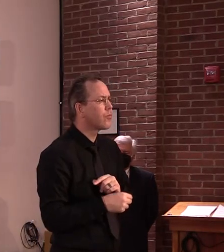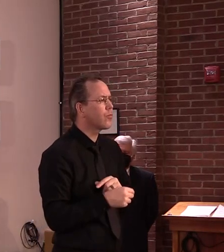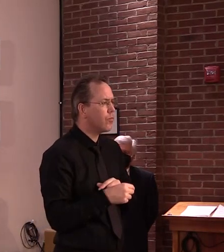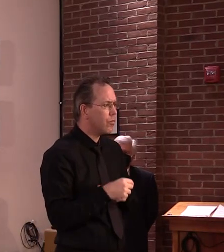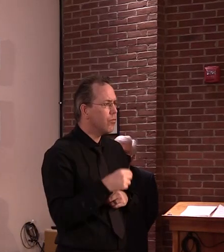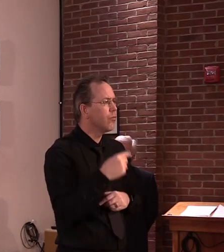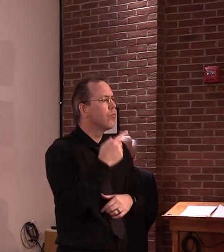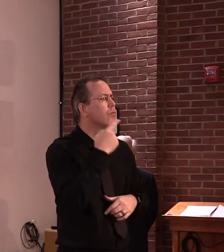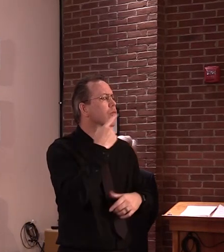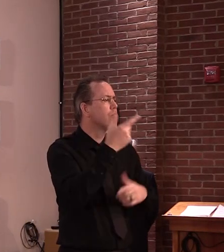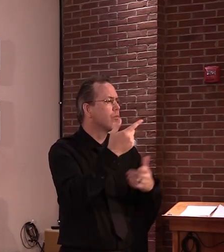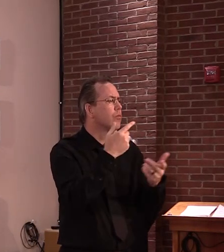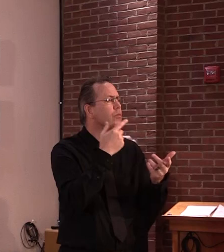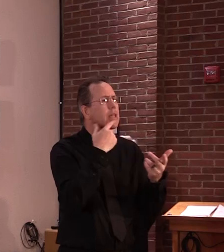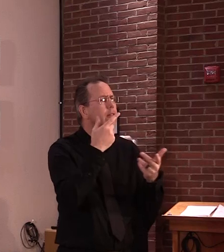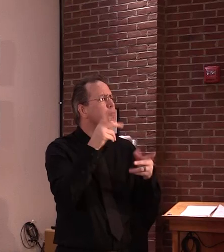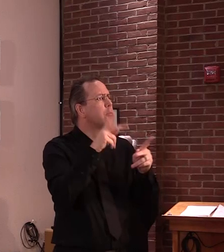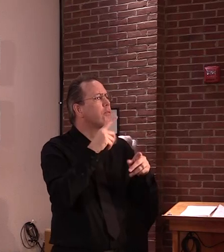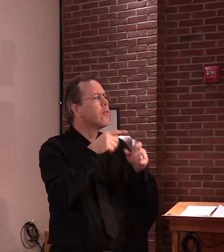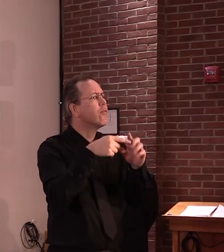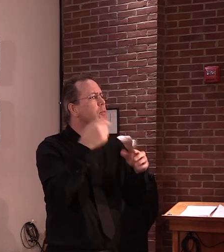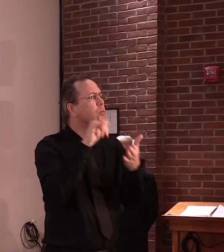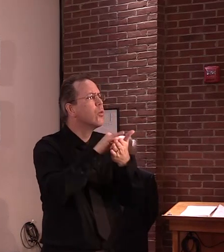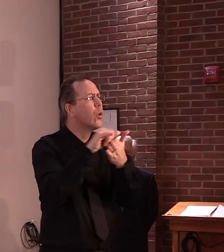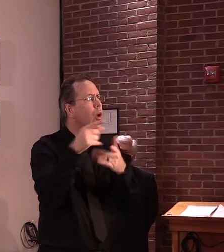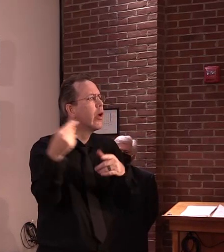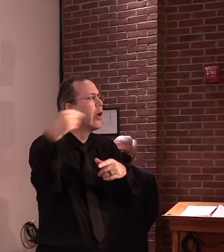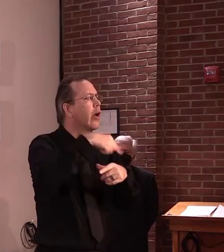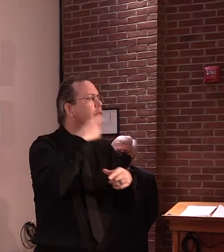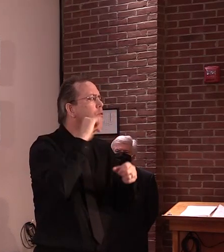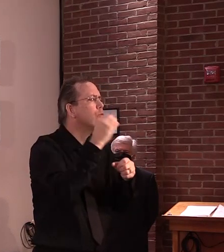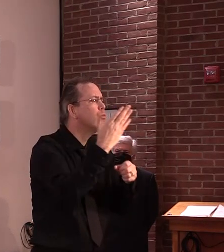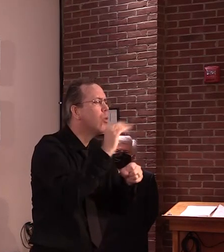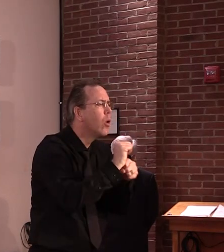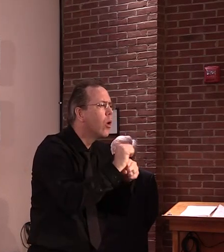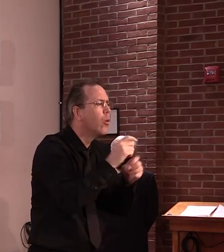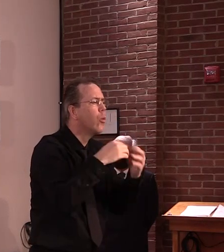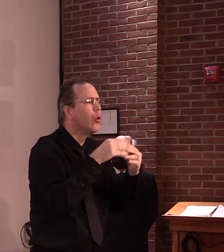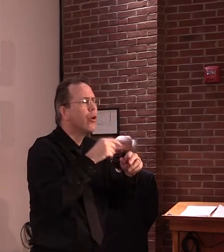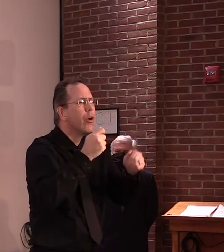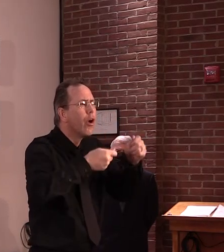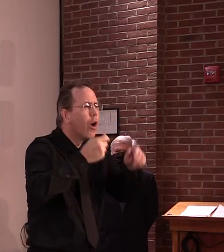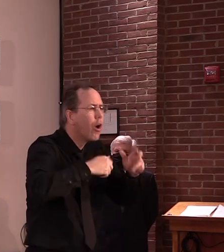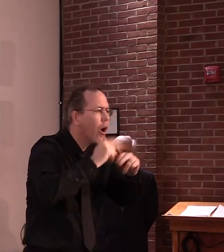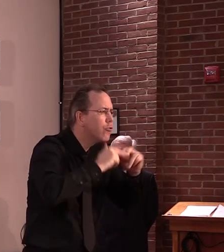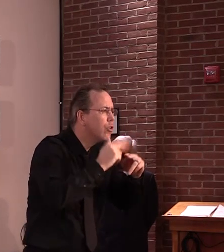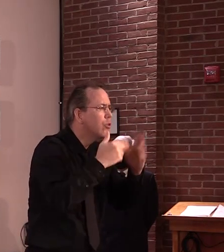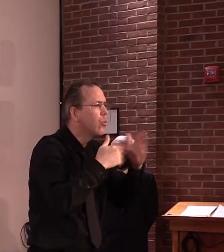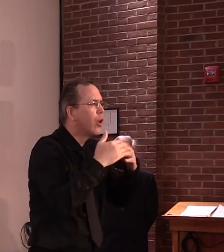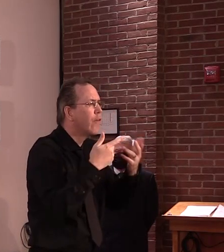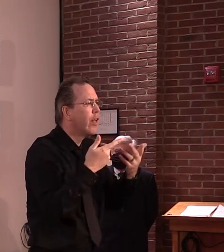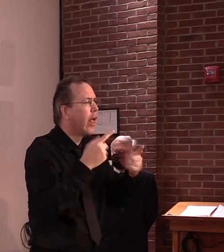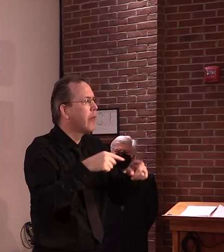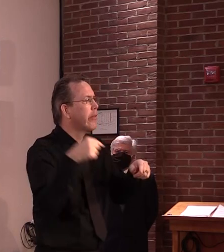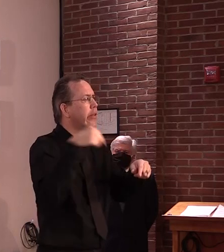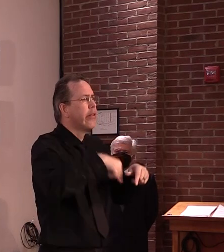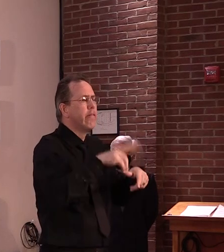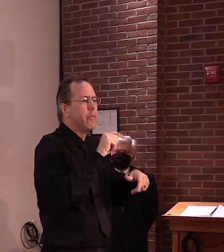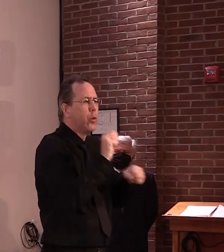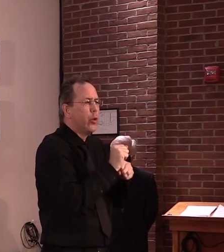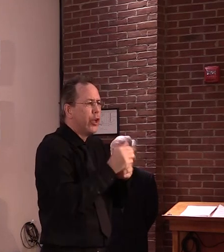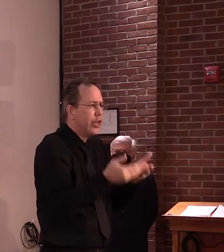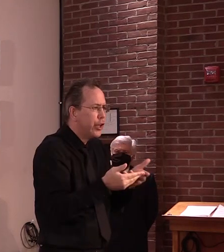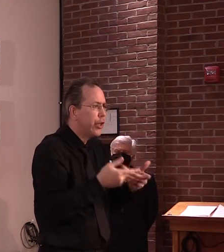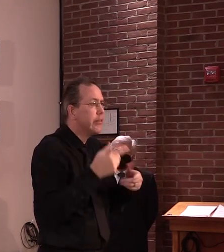or was a tourist and they happen to be living in Chittenden County or staying in Chittenden County or